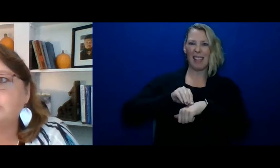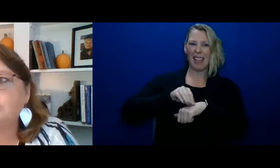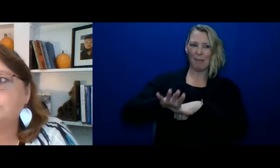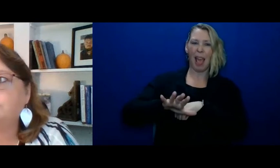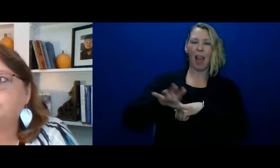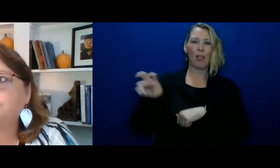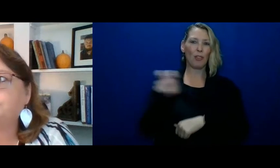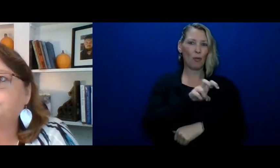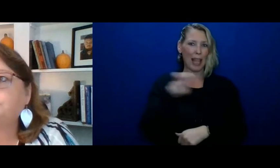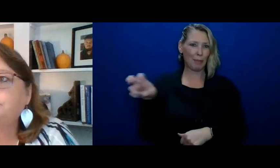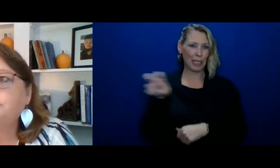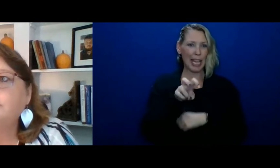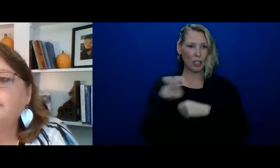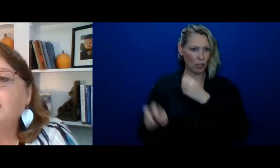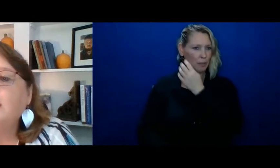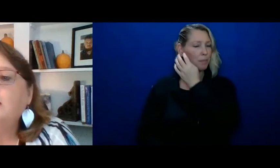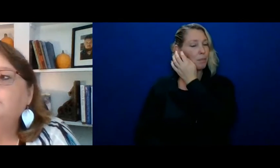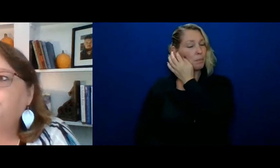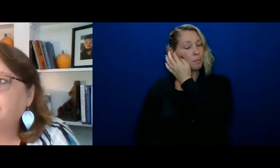issue.